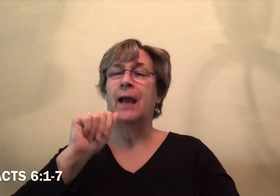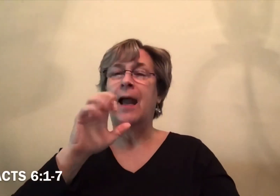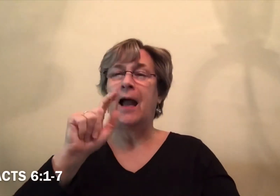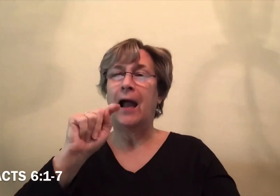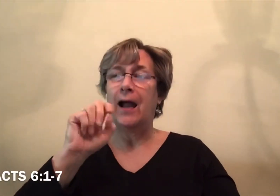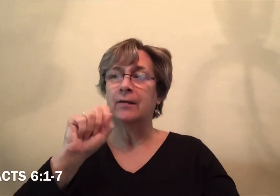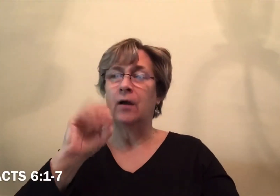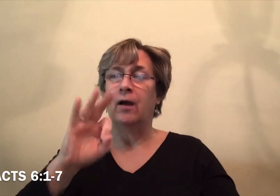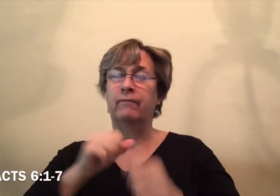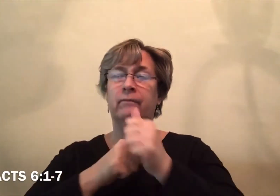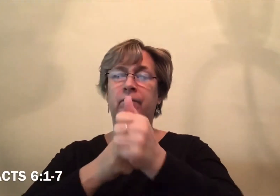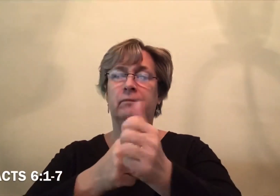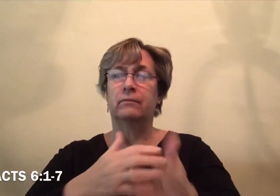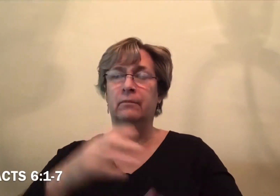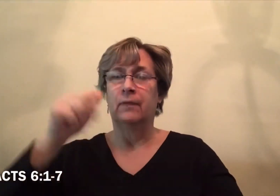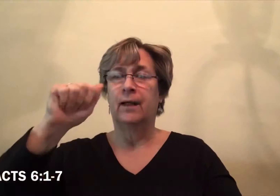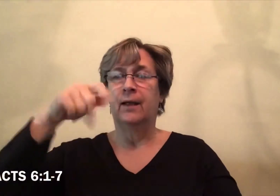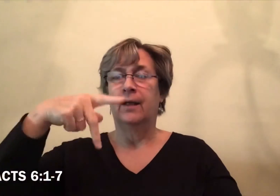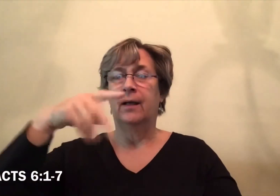from the Acts of the Apostles.